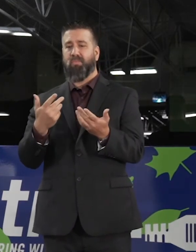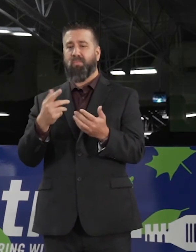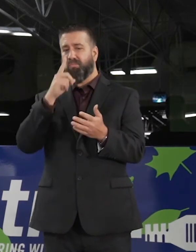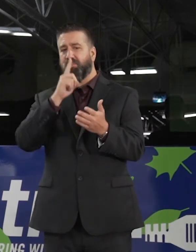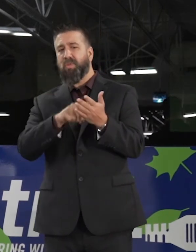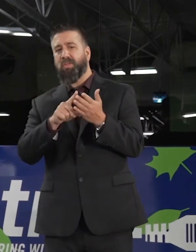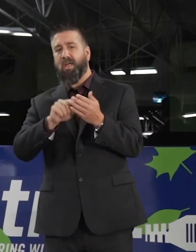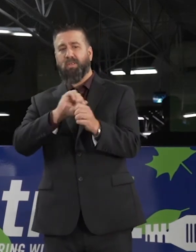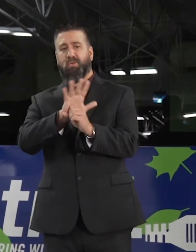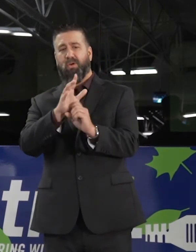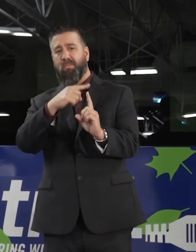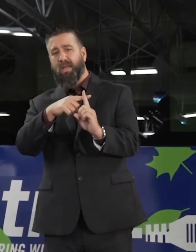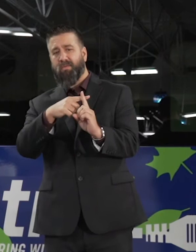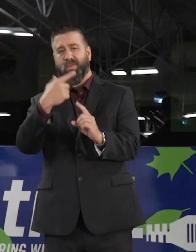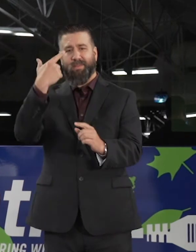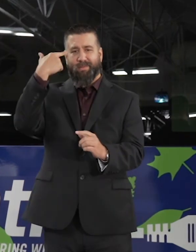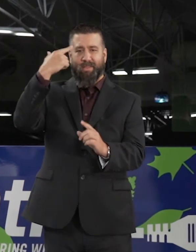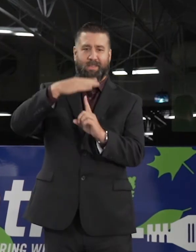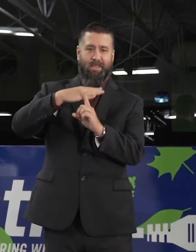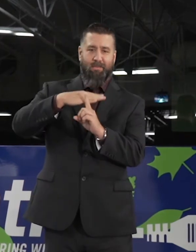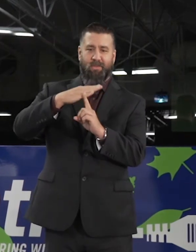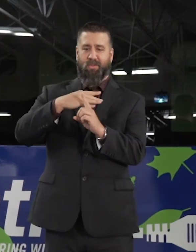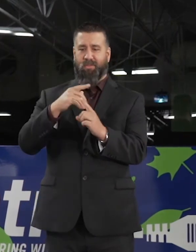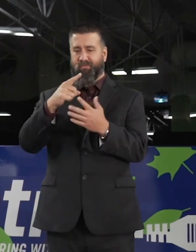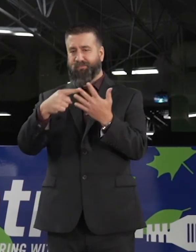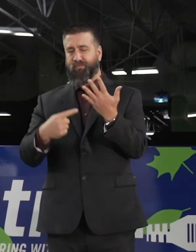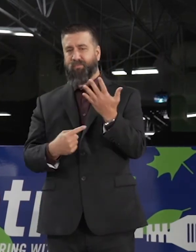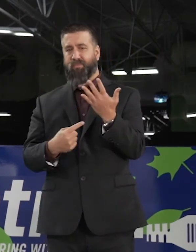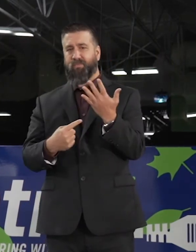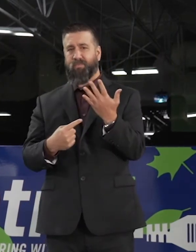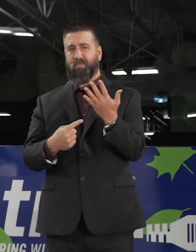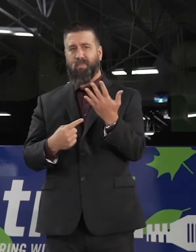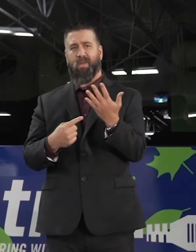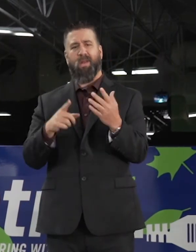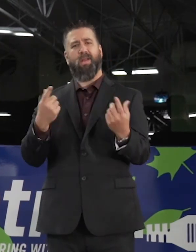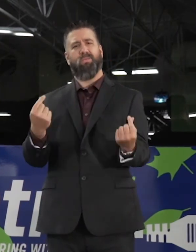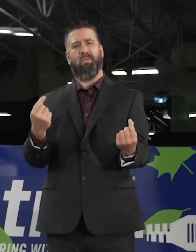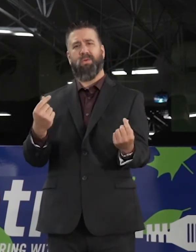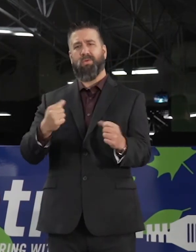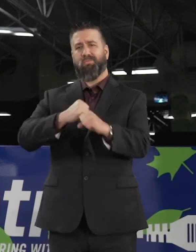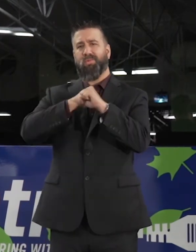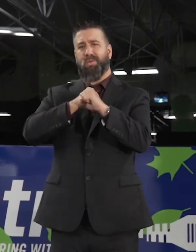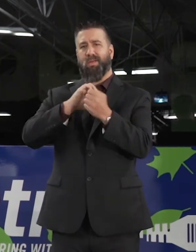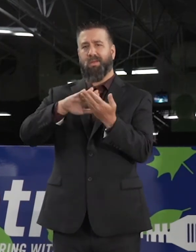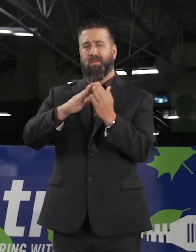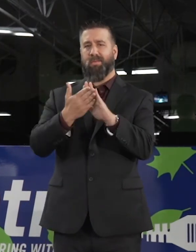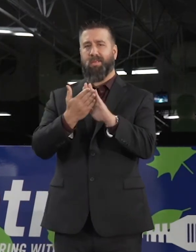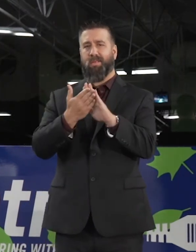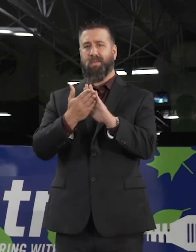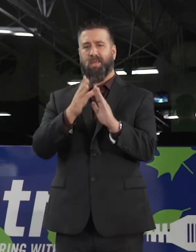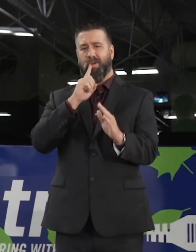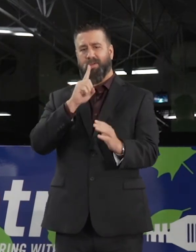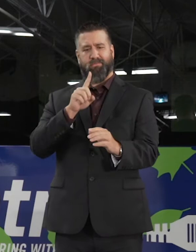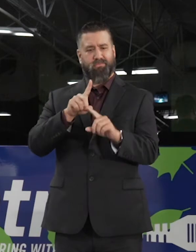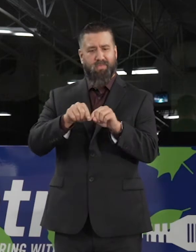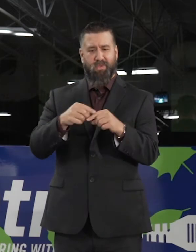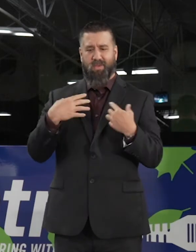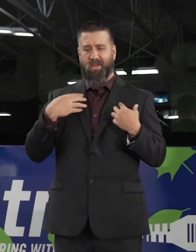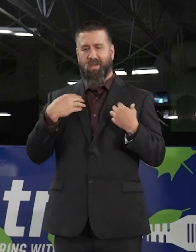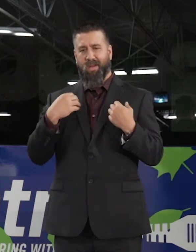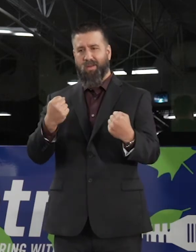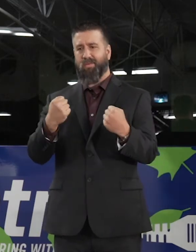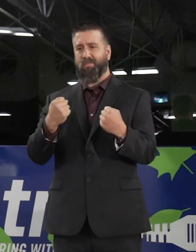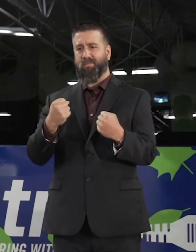not only our workers, but our community. It's about health integrity. Health integrity includes not only our frontline workers,